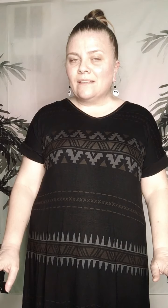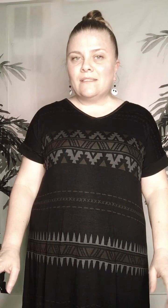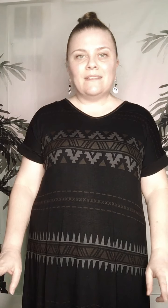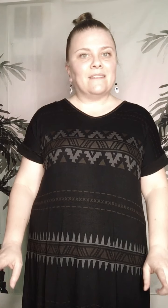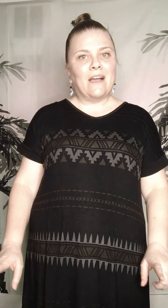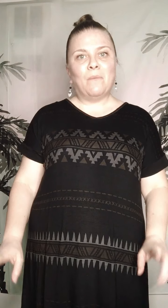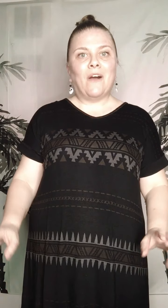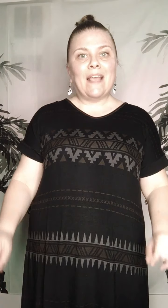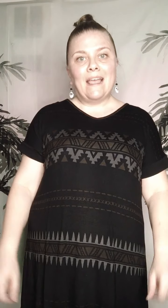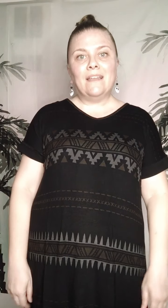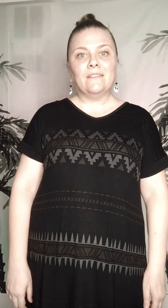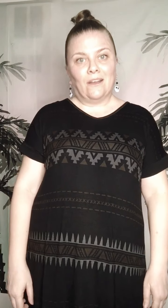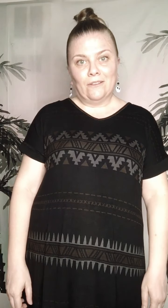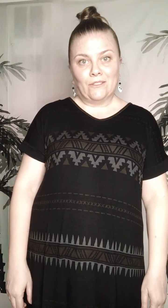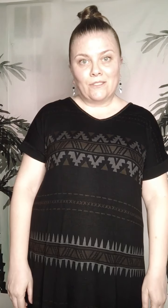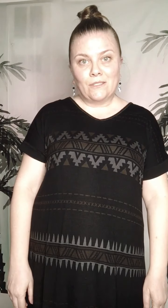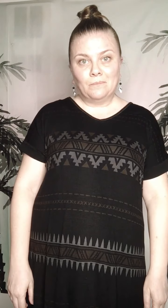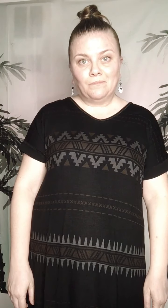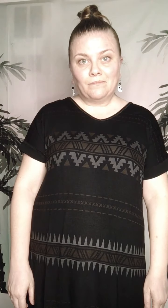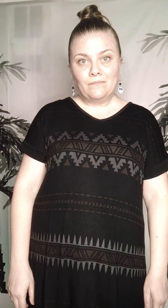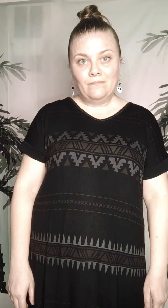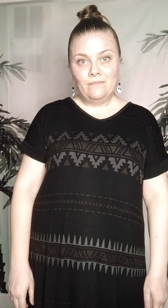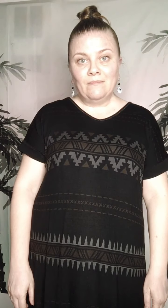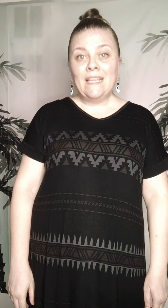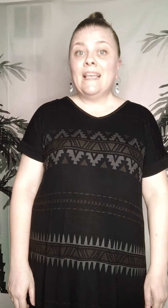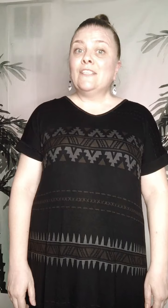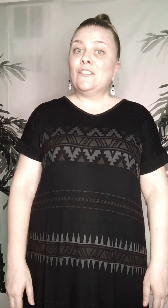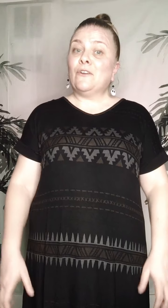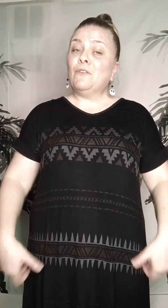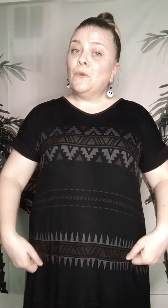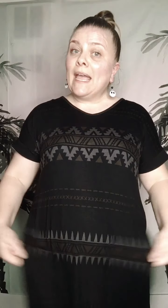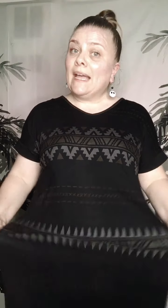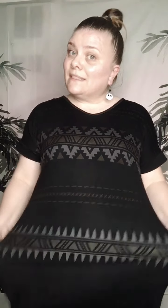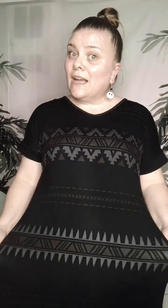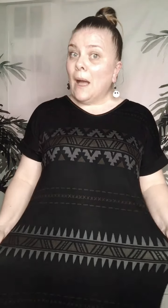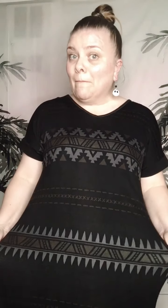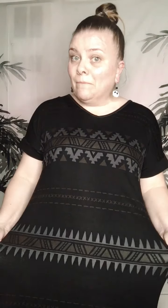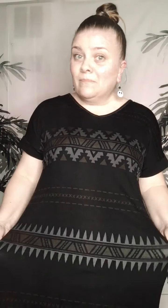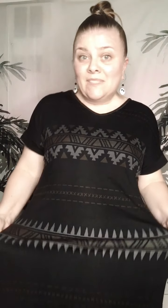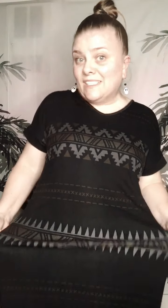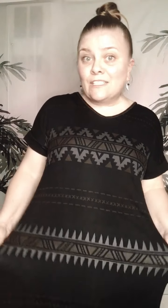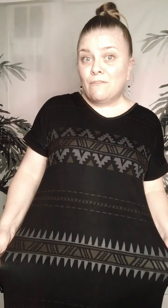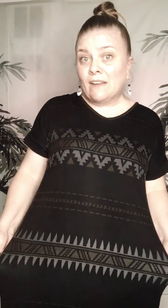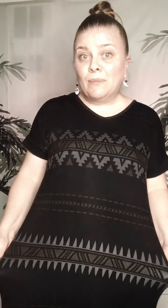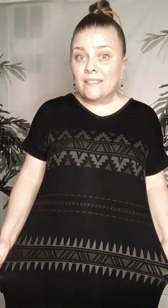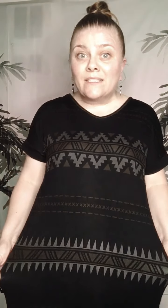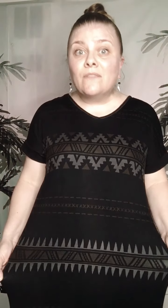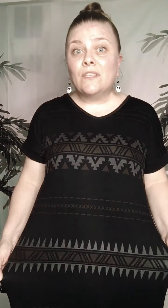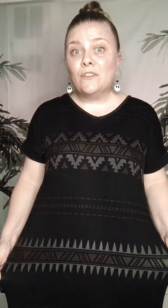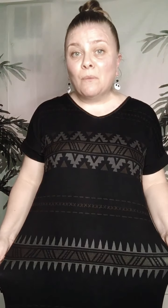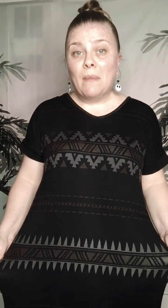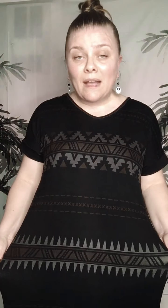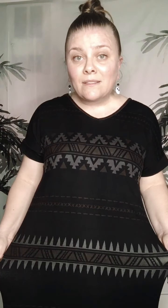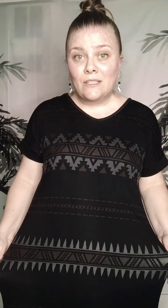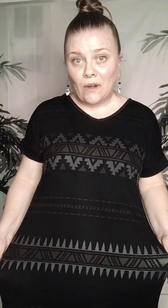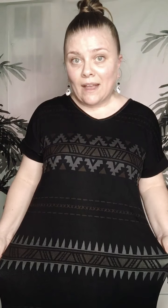is now about $8. So if you get 65 pieces of this new maxi dress,